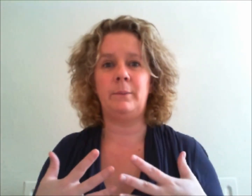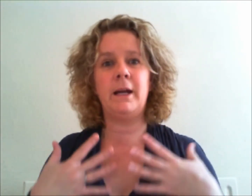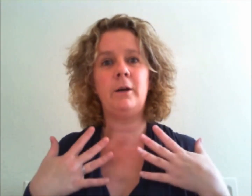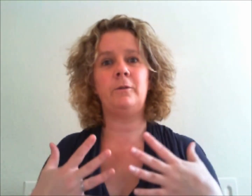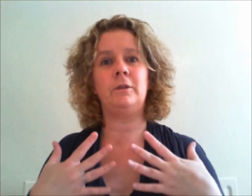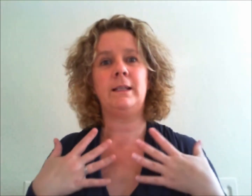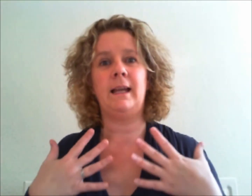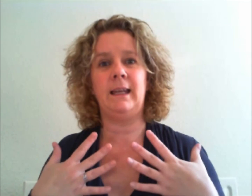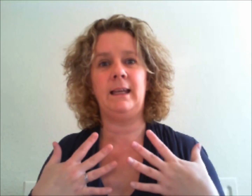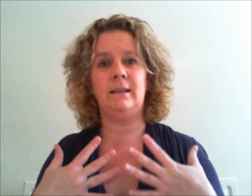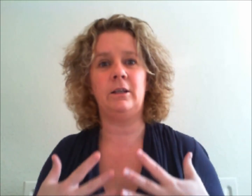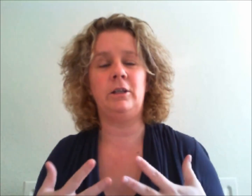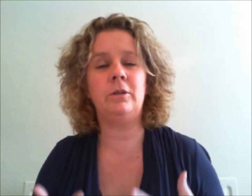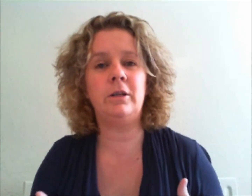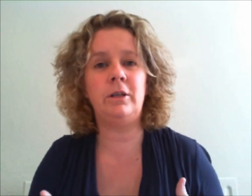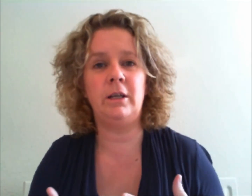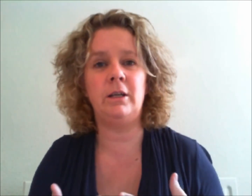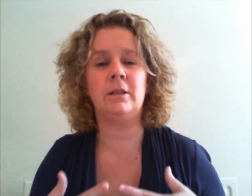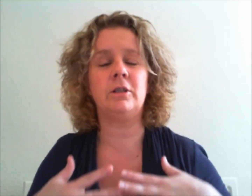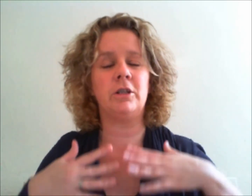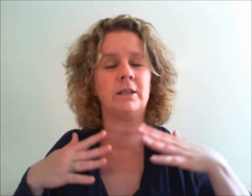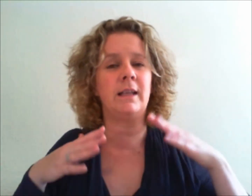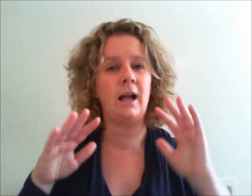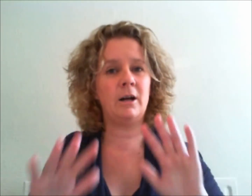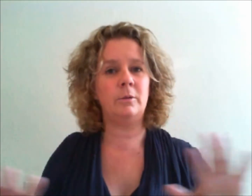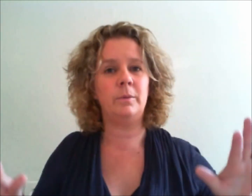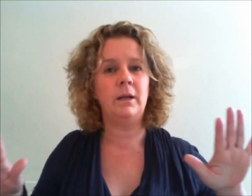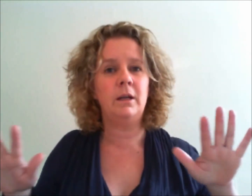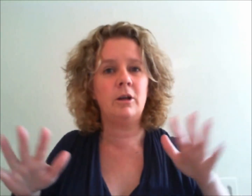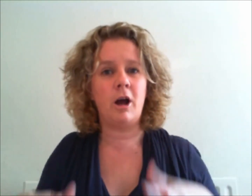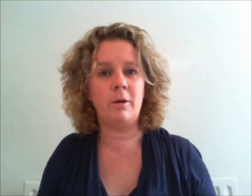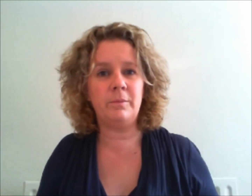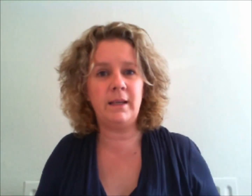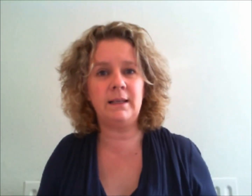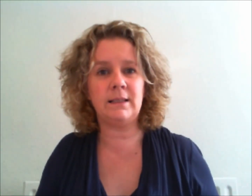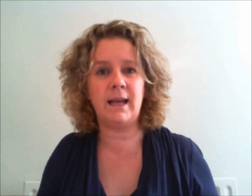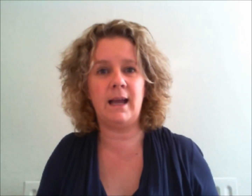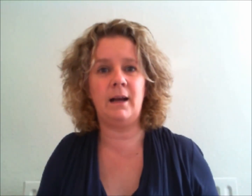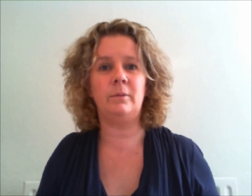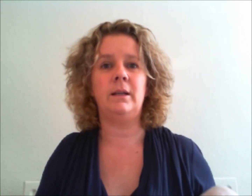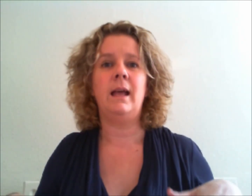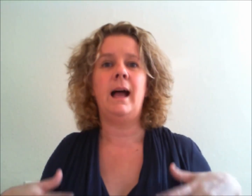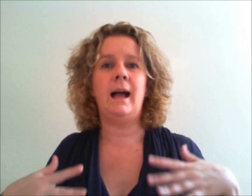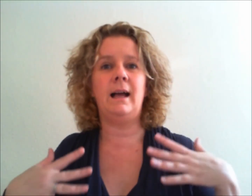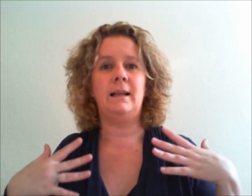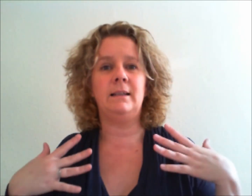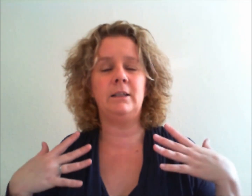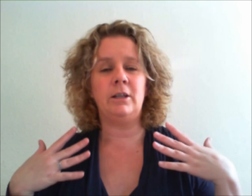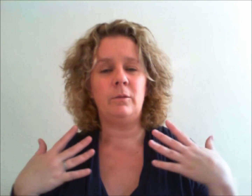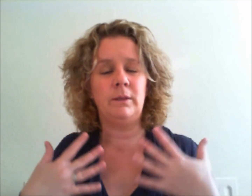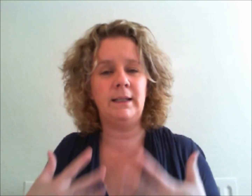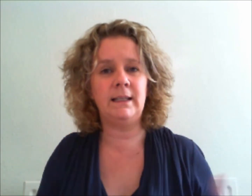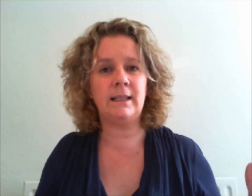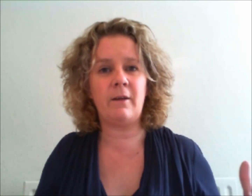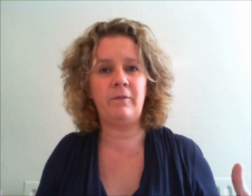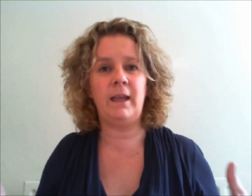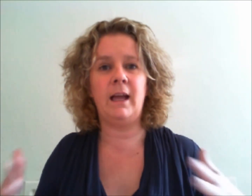powerful technique that you can use to just help calm things down and you know release that fear